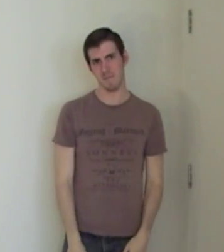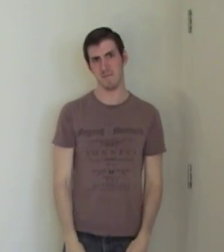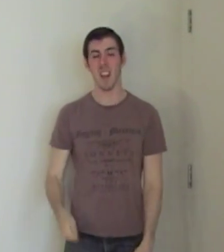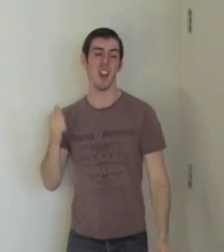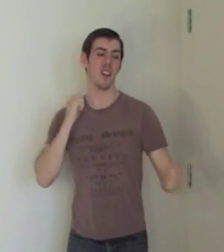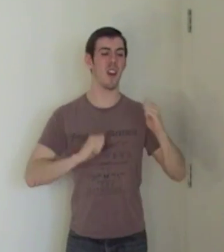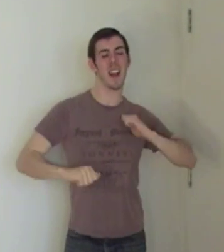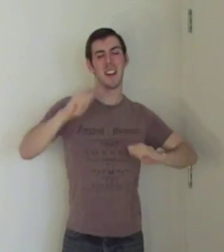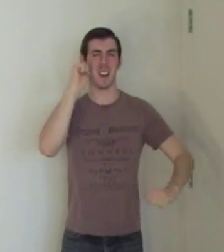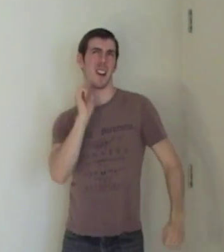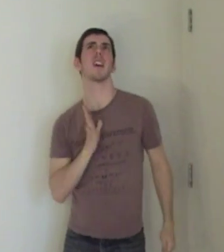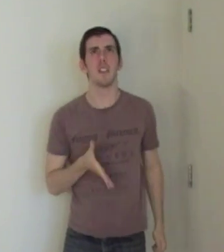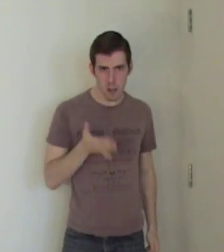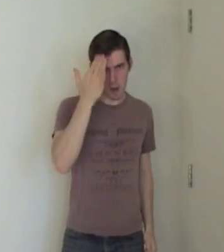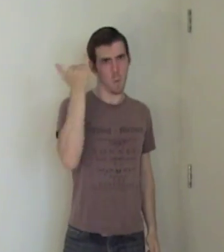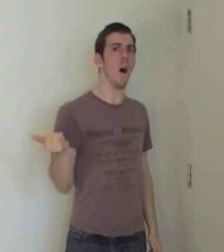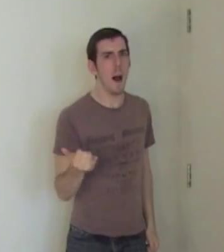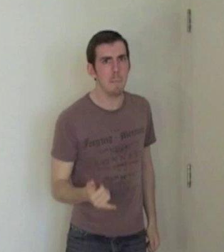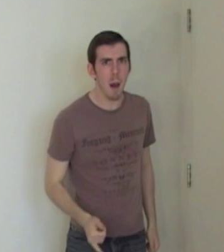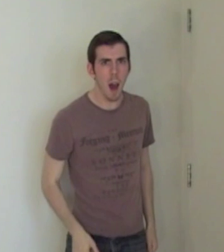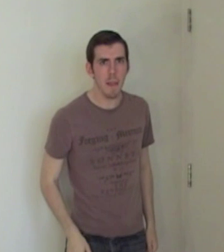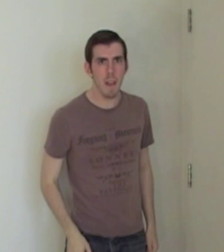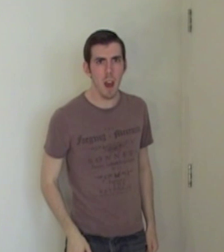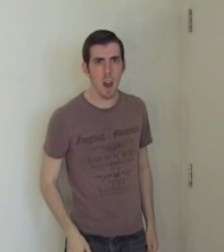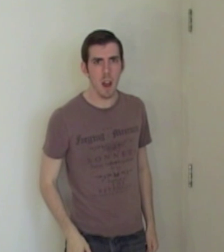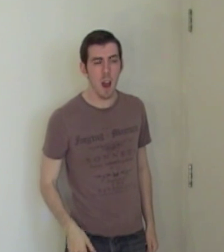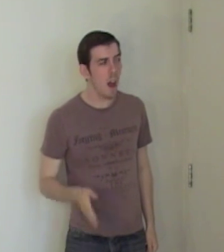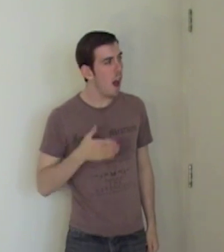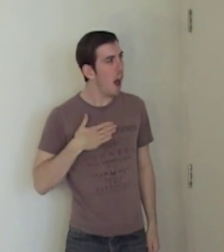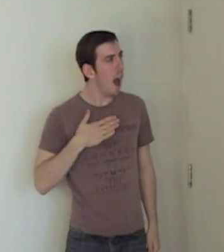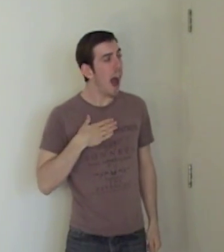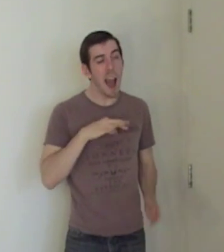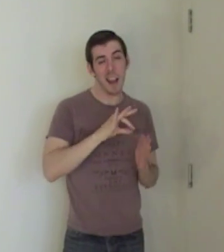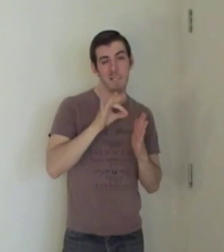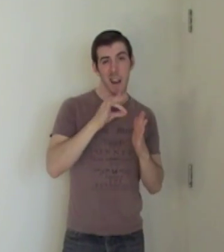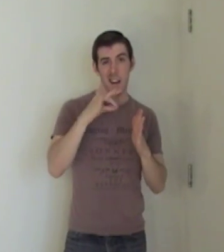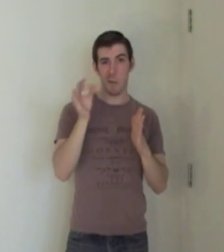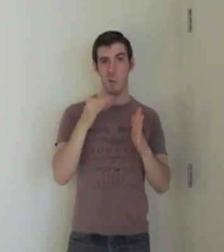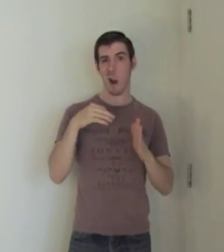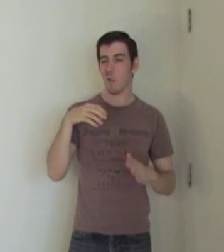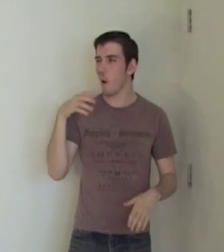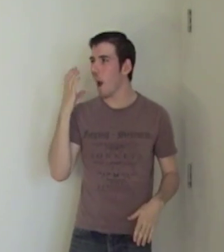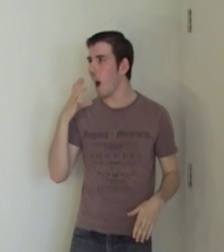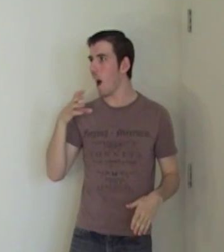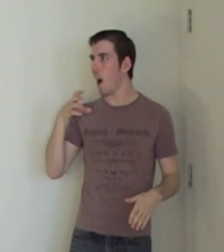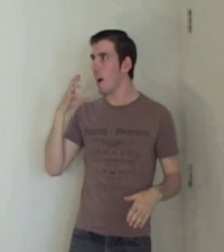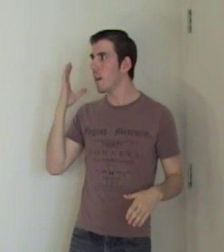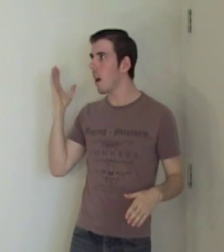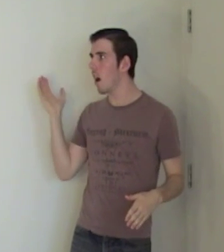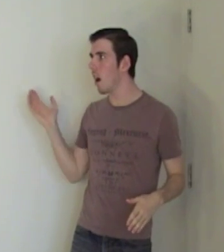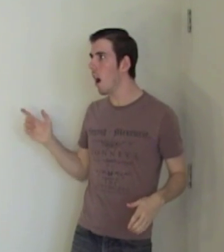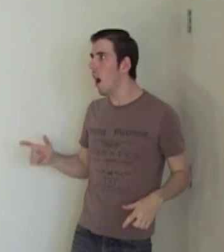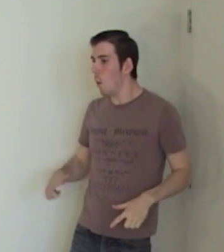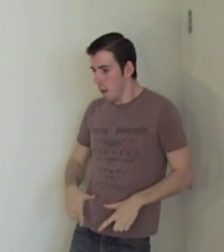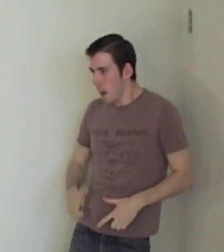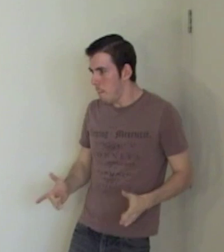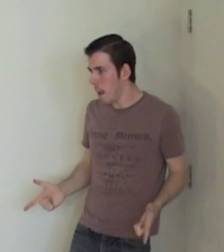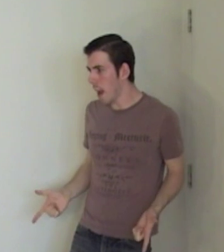You're acting like a chick, why bother? I can find someone with a big